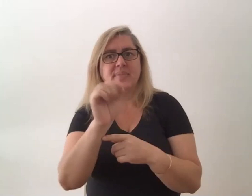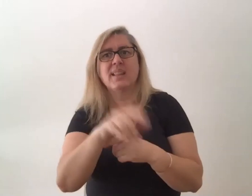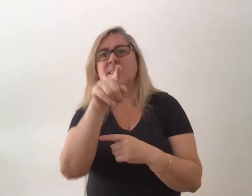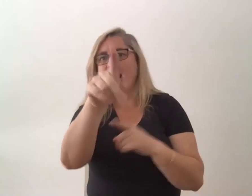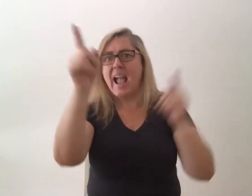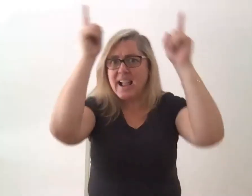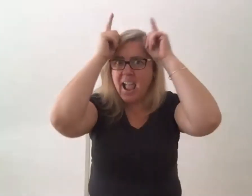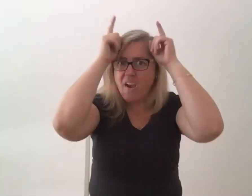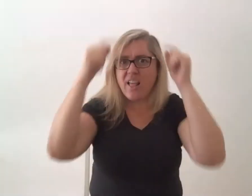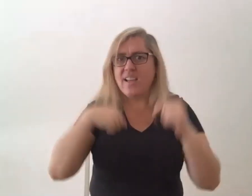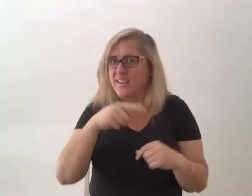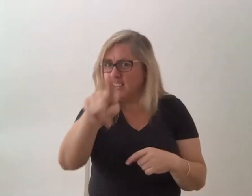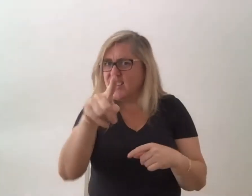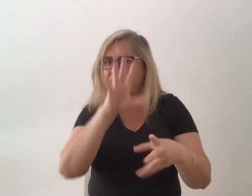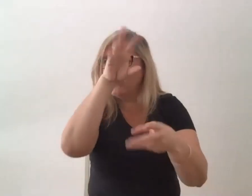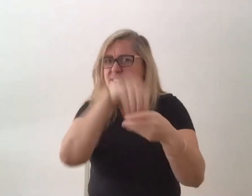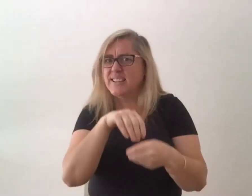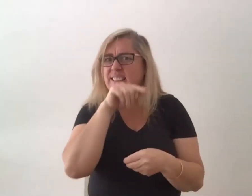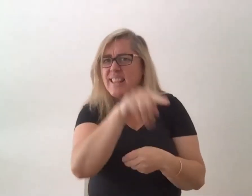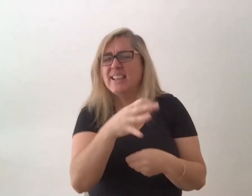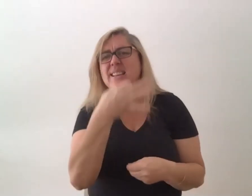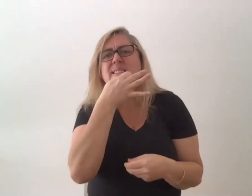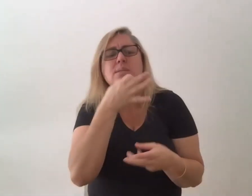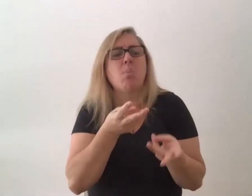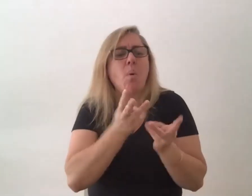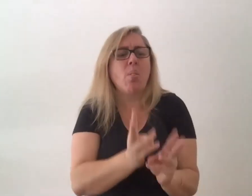you're in that too in some small way that actually